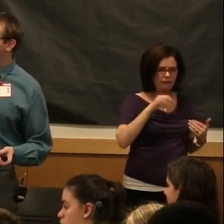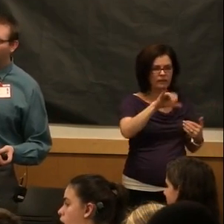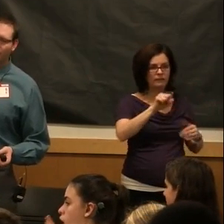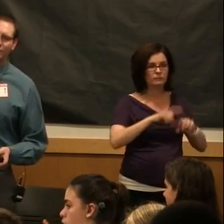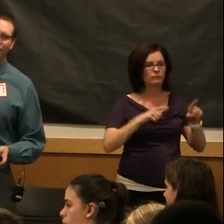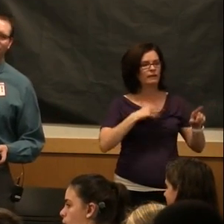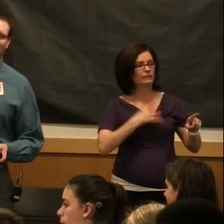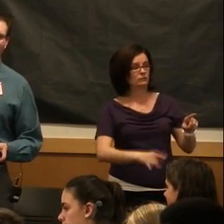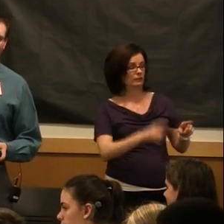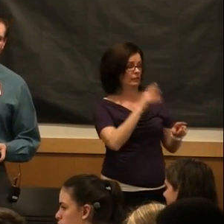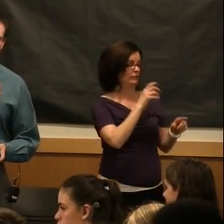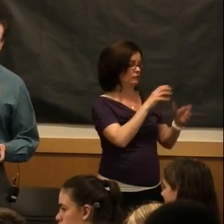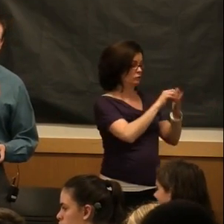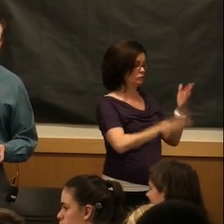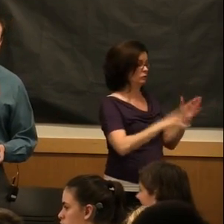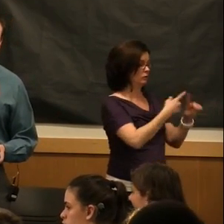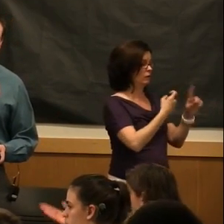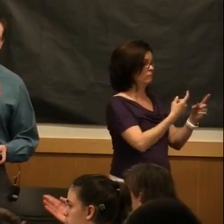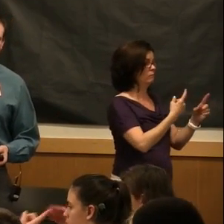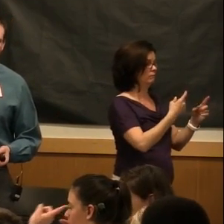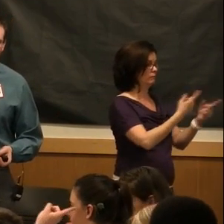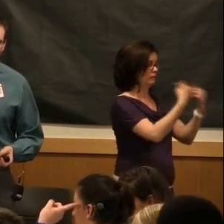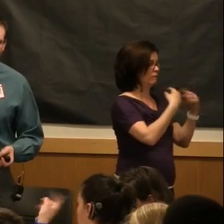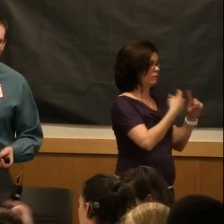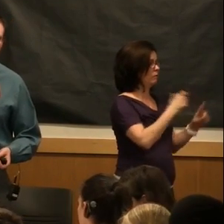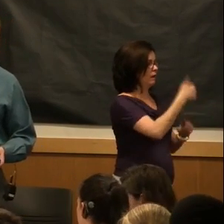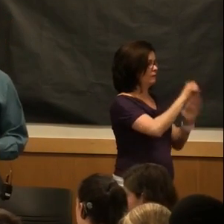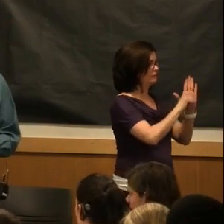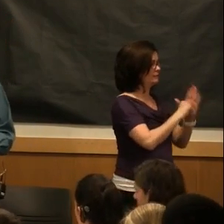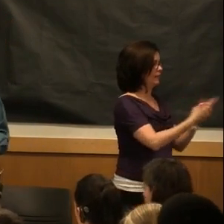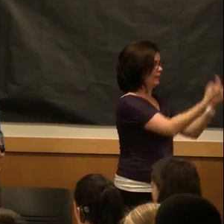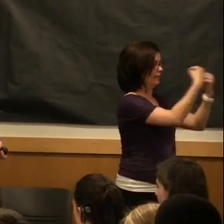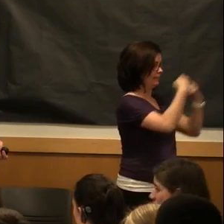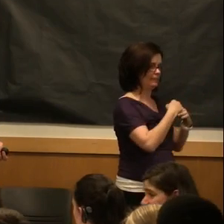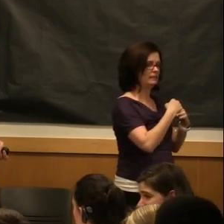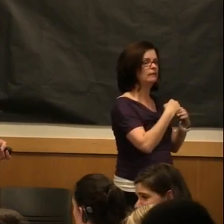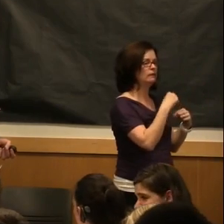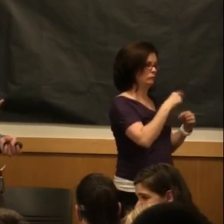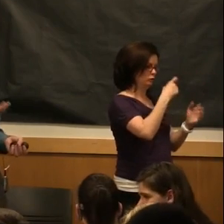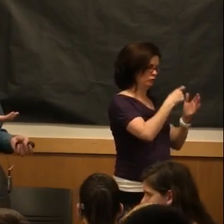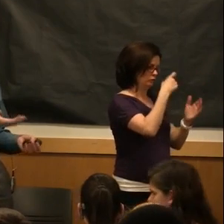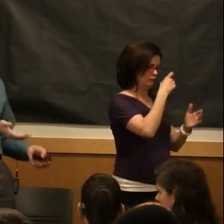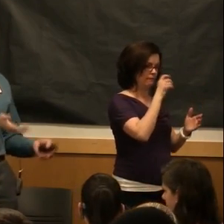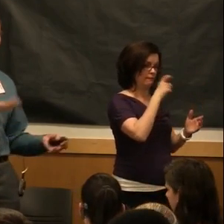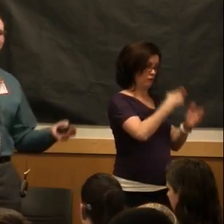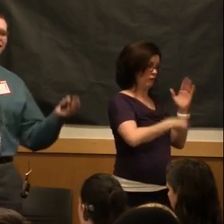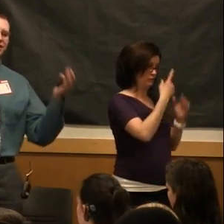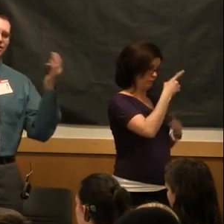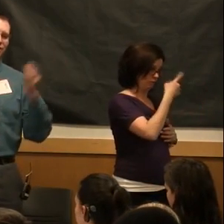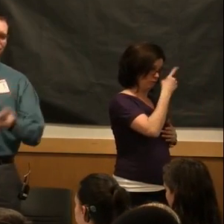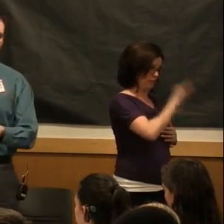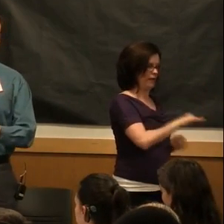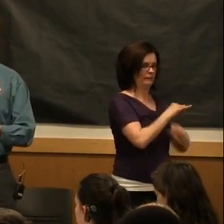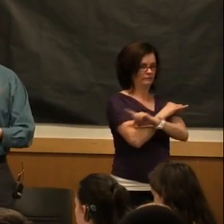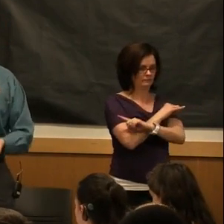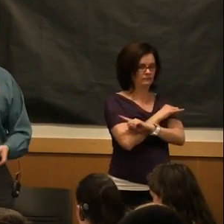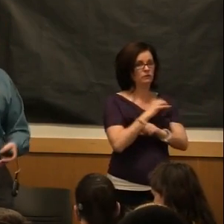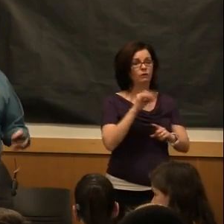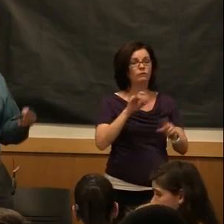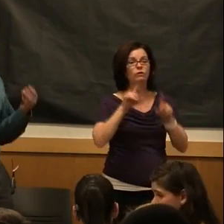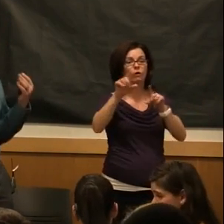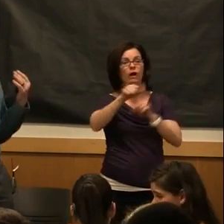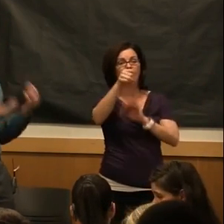you see, this is what we charge out-of-state students to go to UCCS. So this is what out-of-state schools are going to charge you.